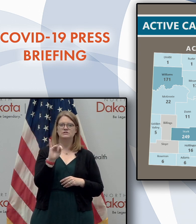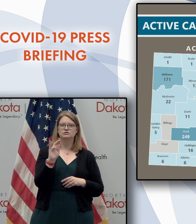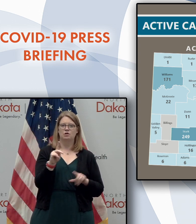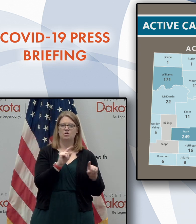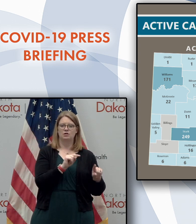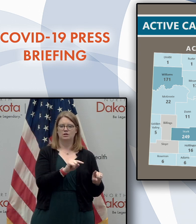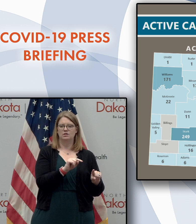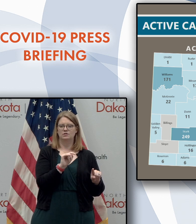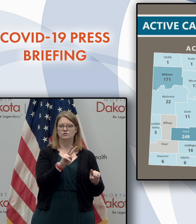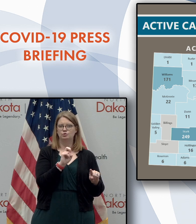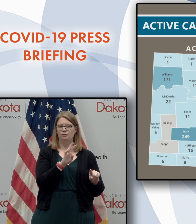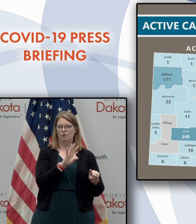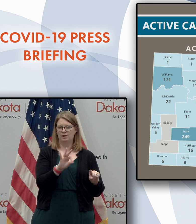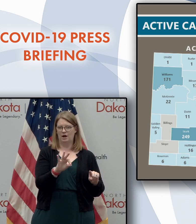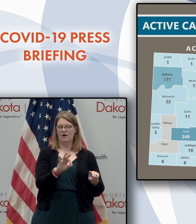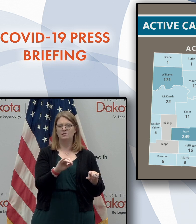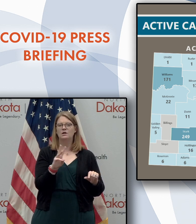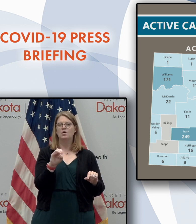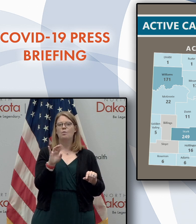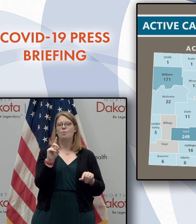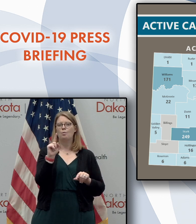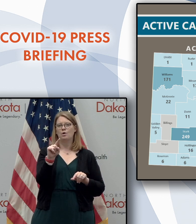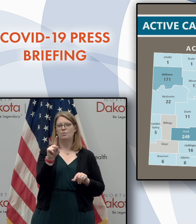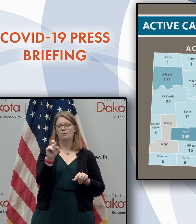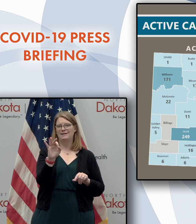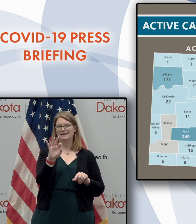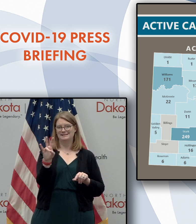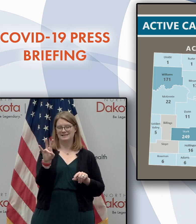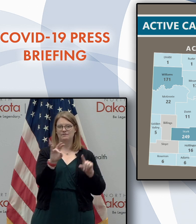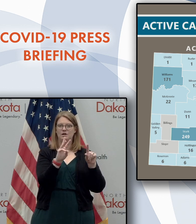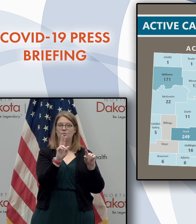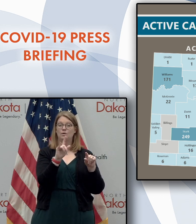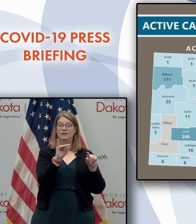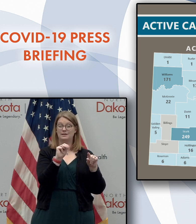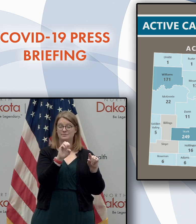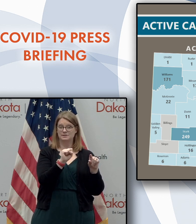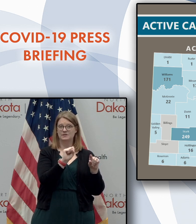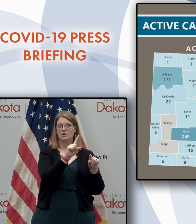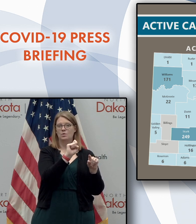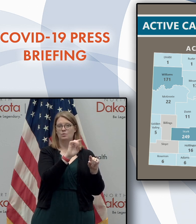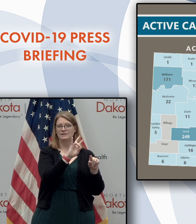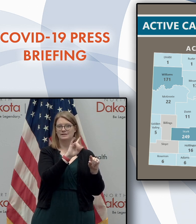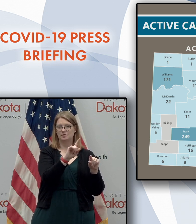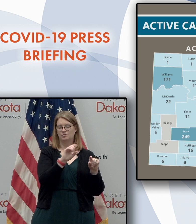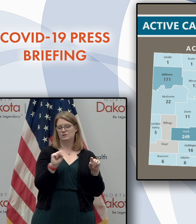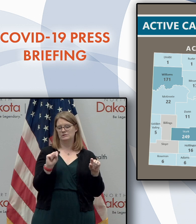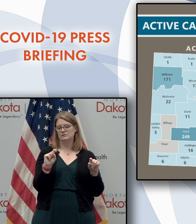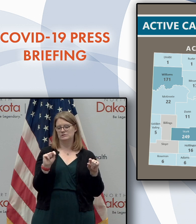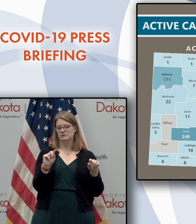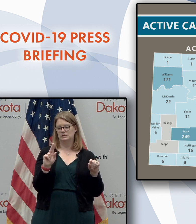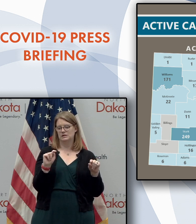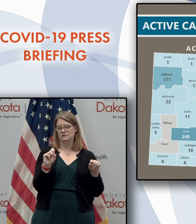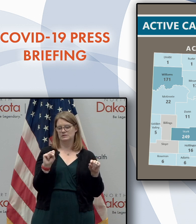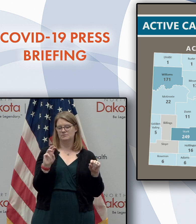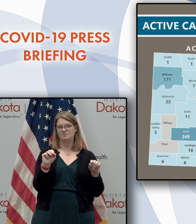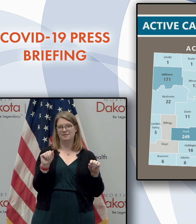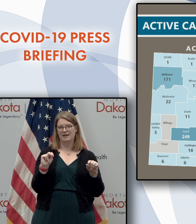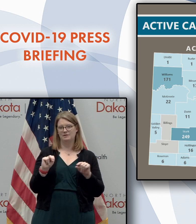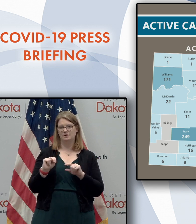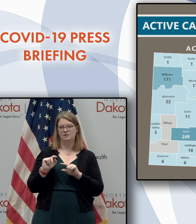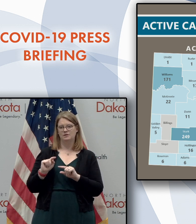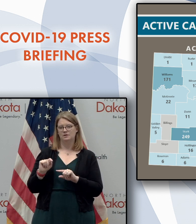County with 249, Ward County with 197, Williams County with 171, and Stutzman at